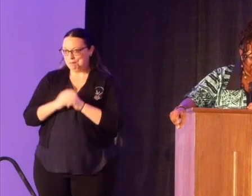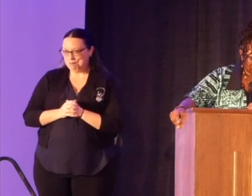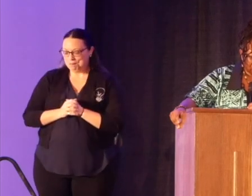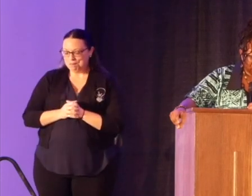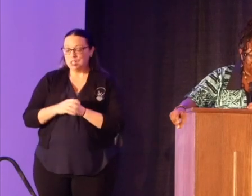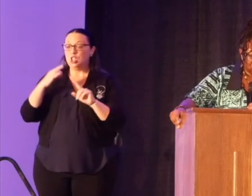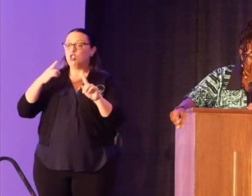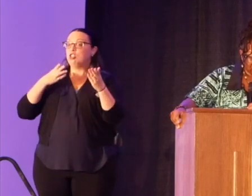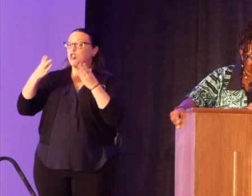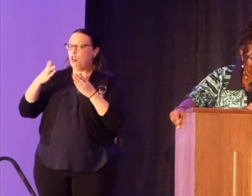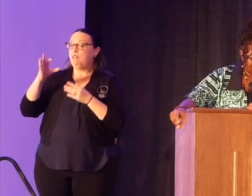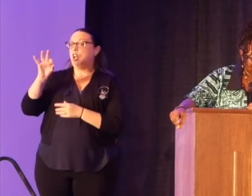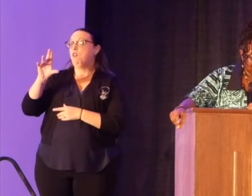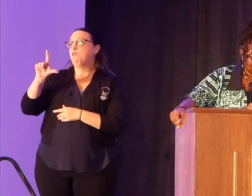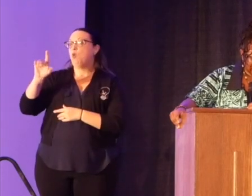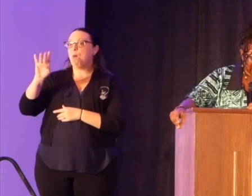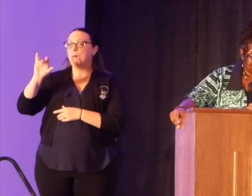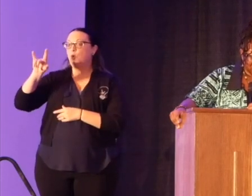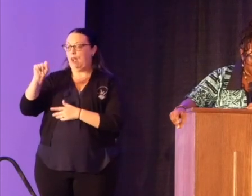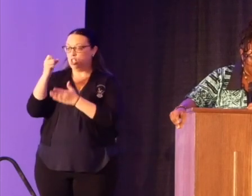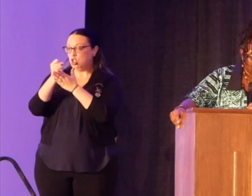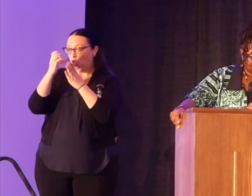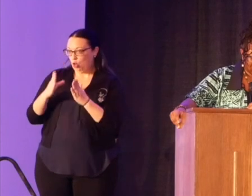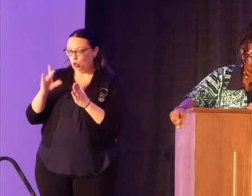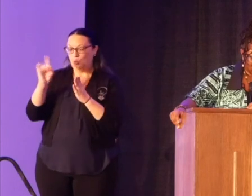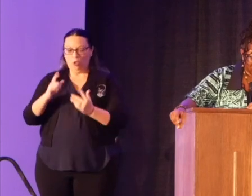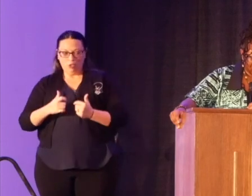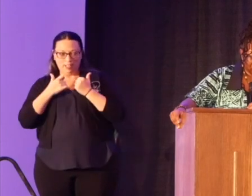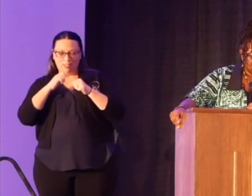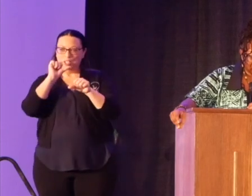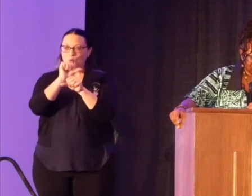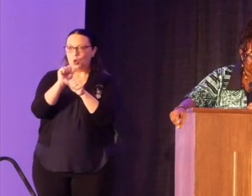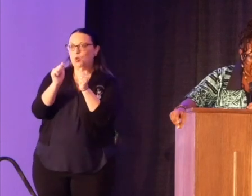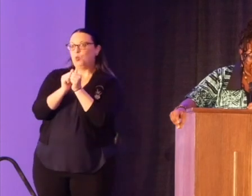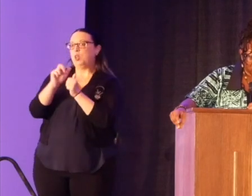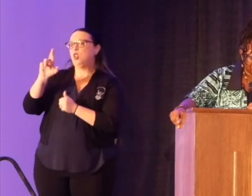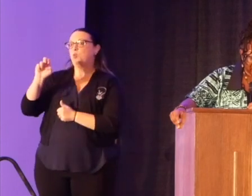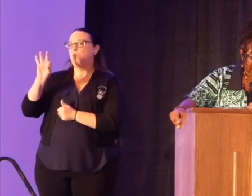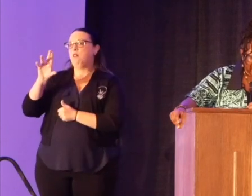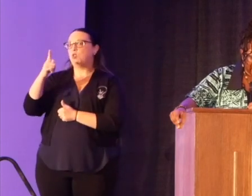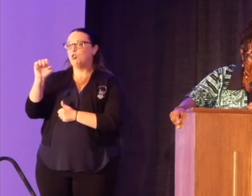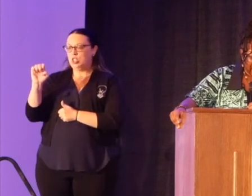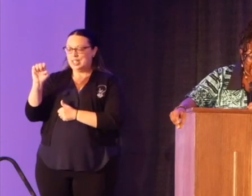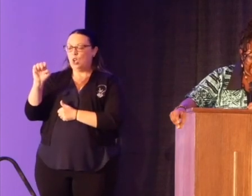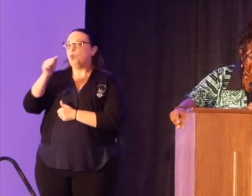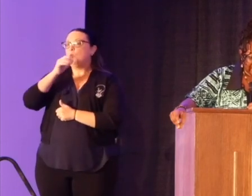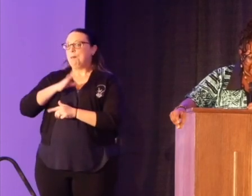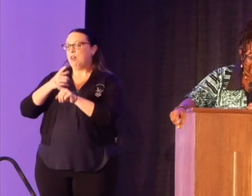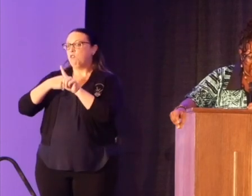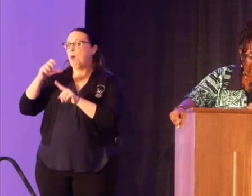served as a Fulbright Scholar where she lived and worked with refugee Somali women in